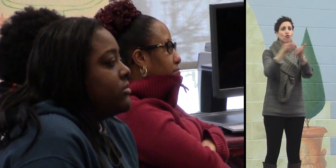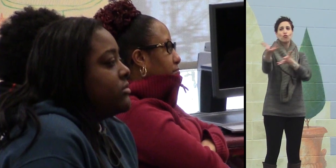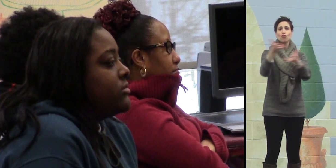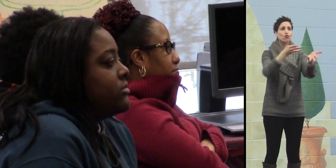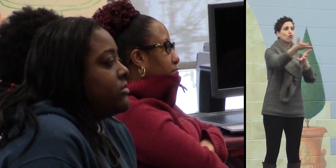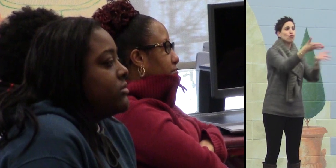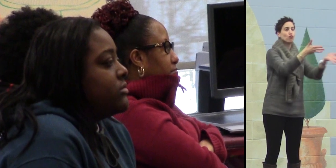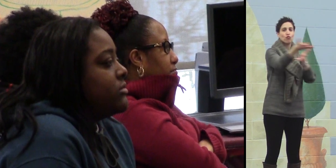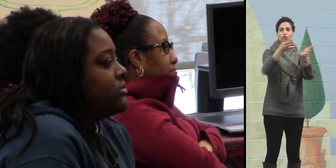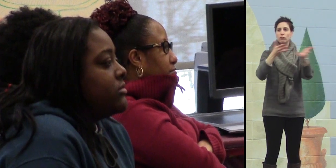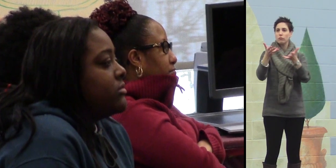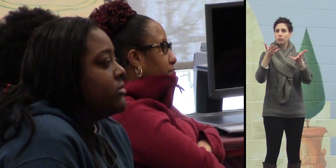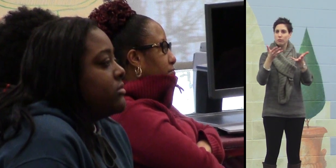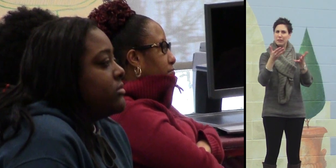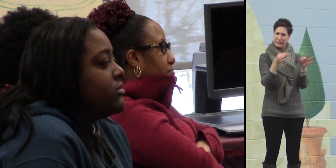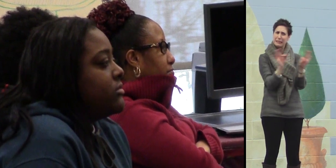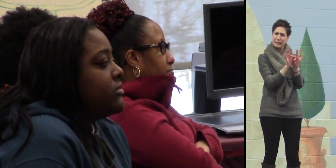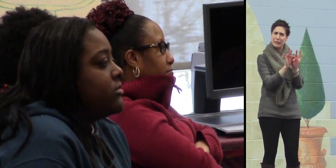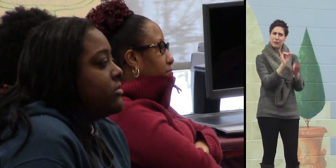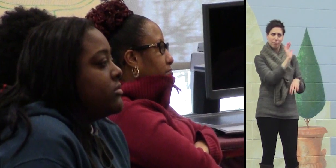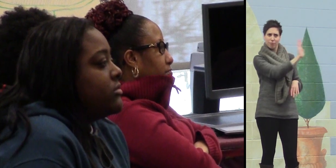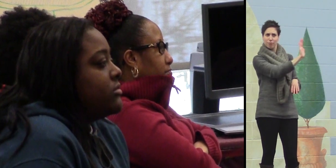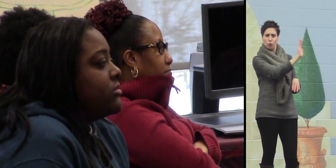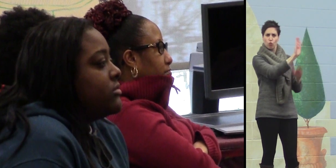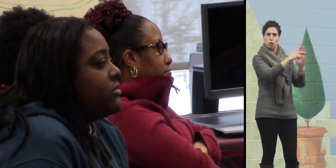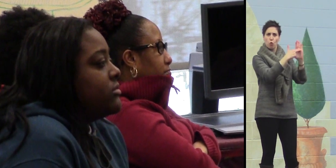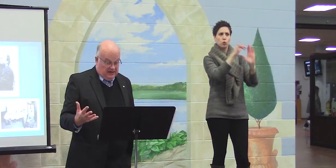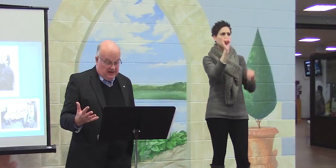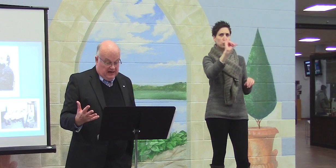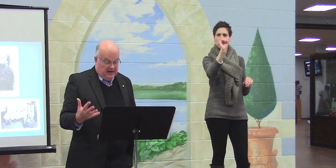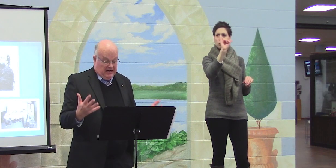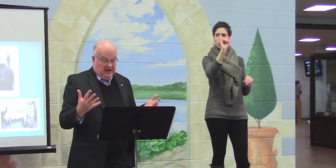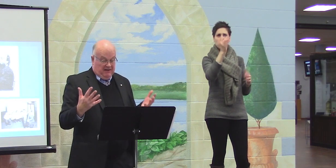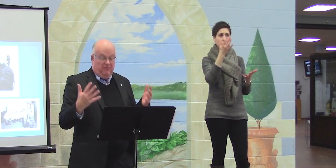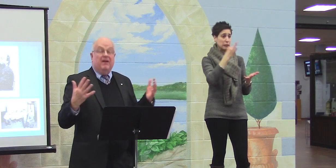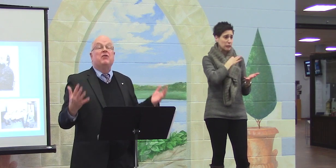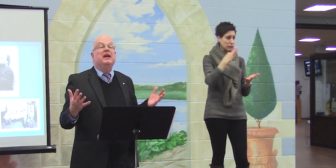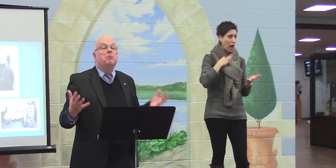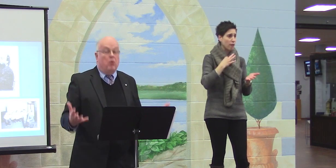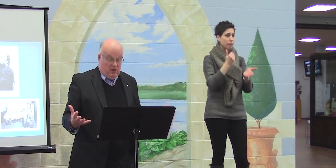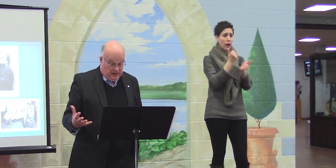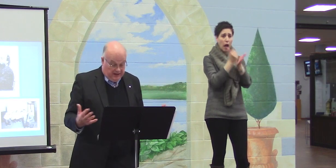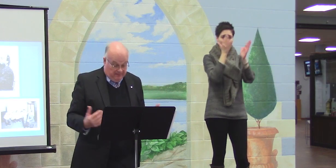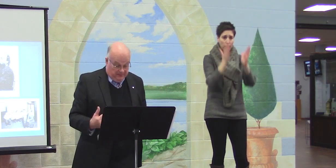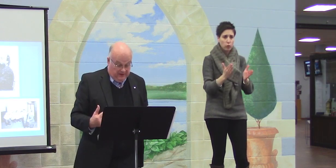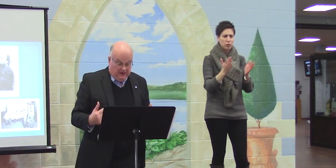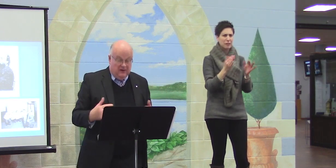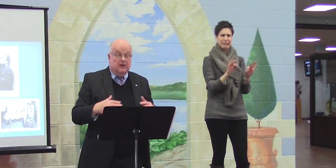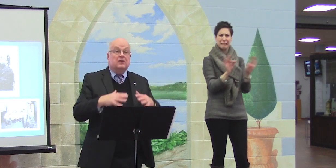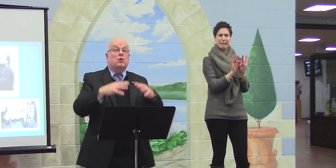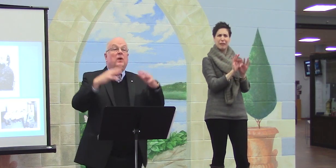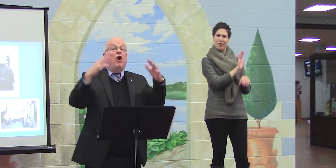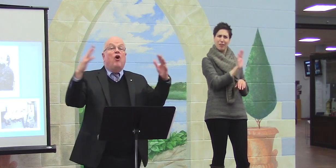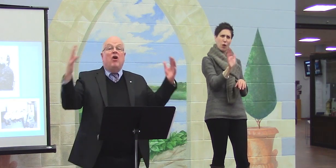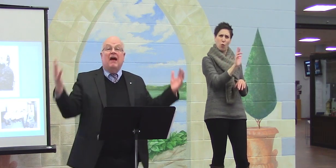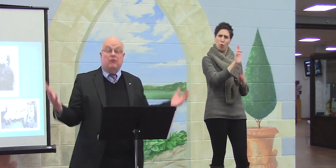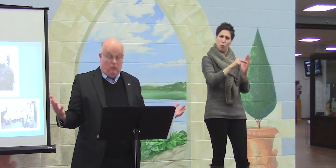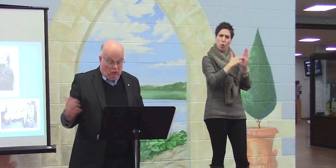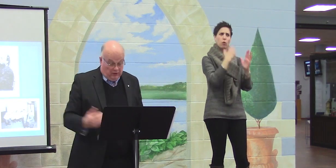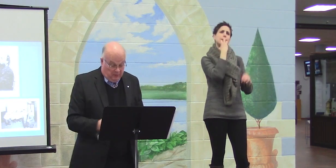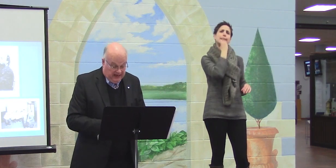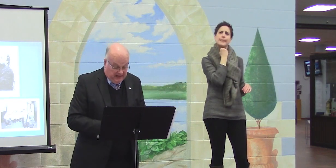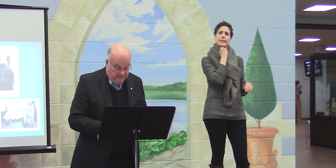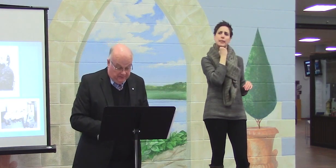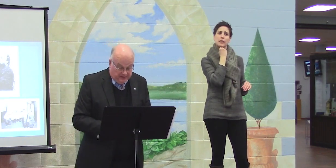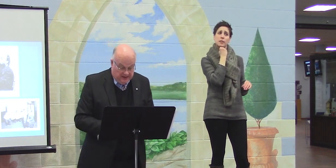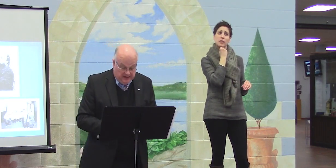deaf seniors. The role of staff and helpers is very important. So, we all have a